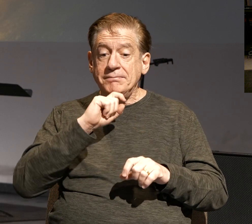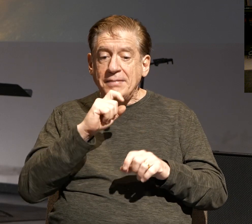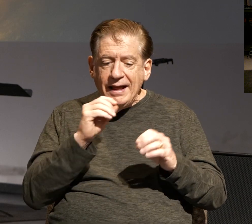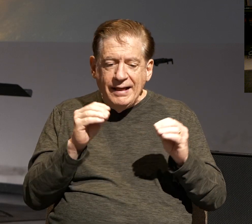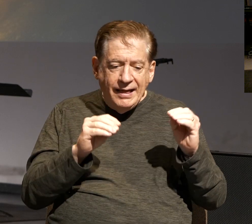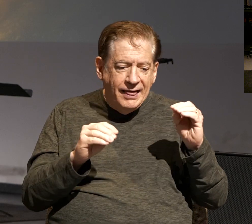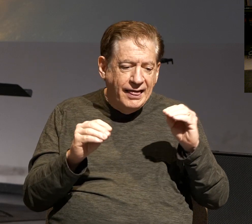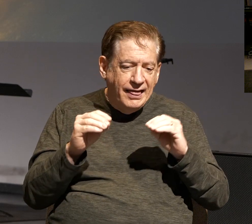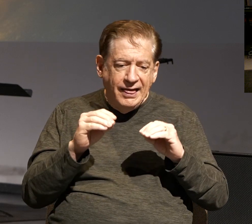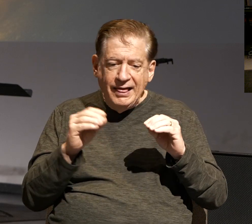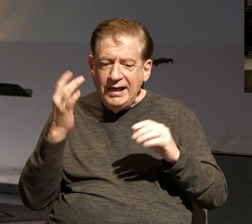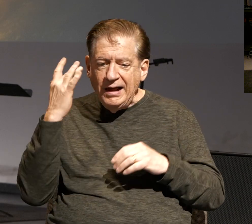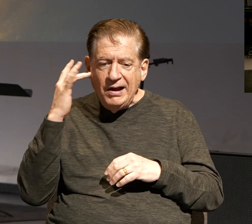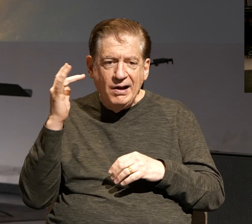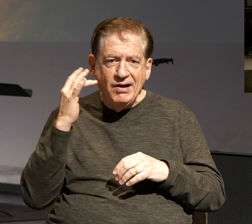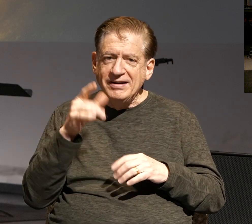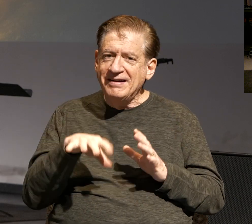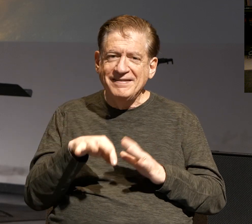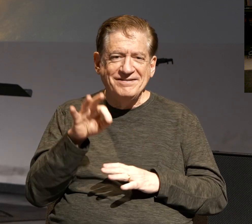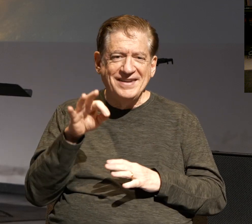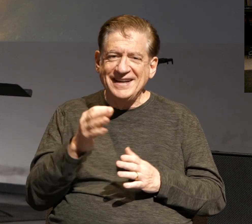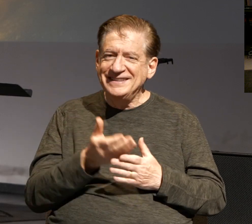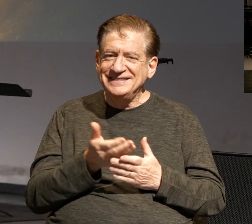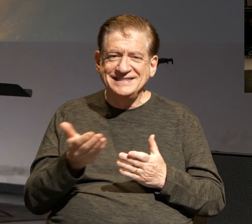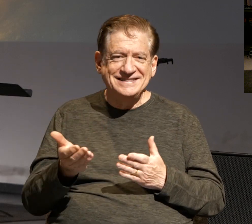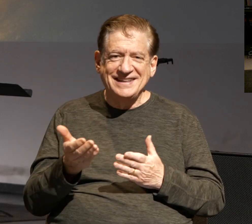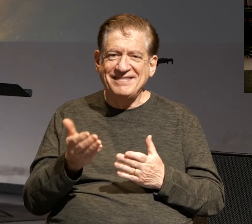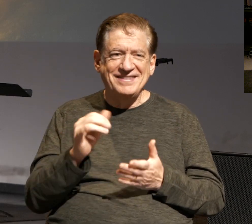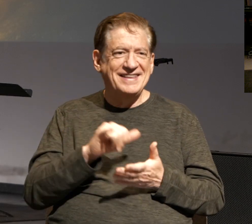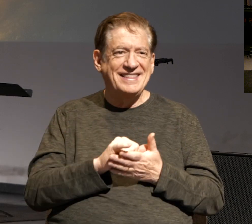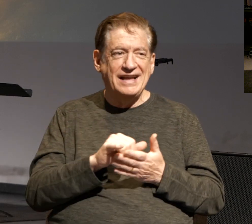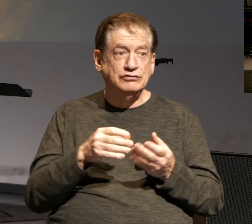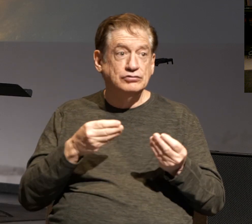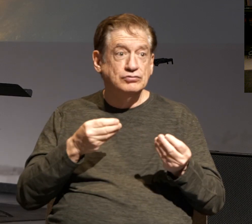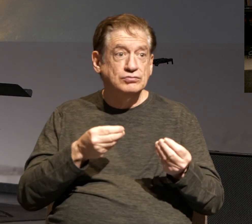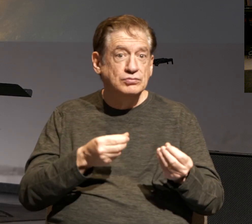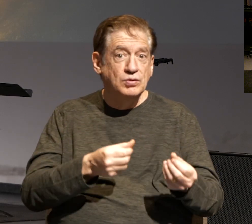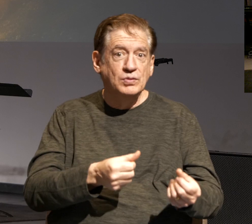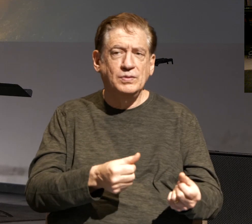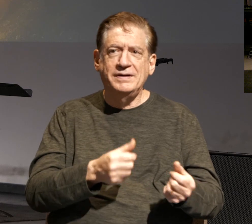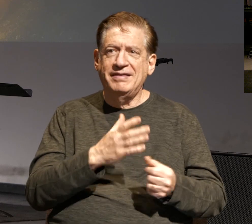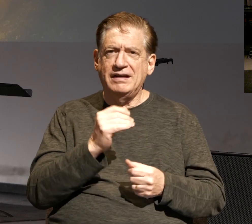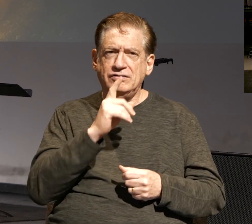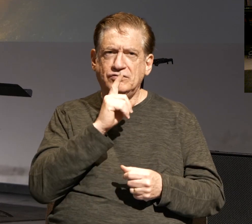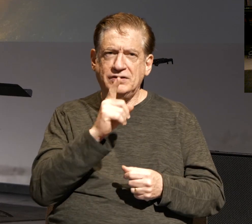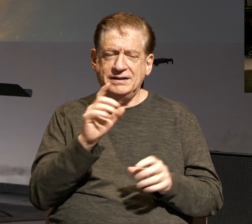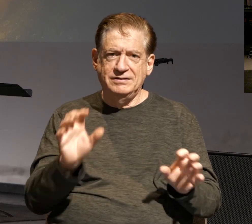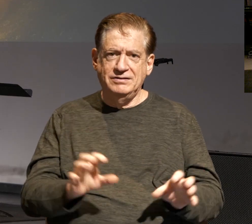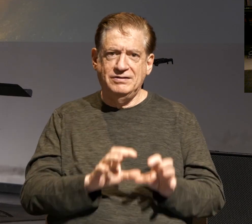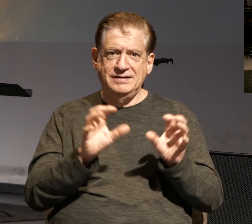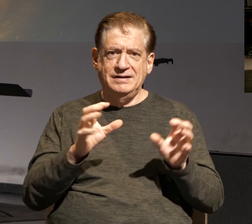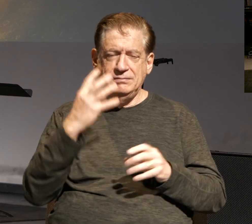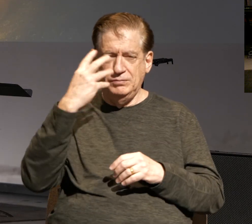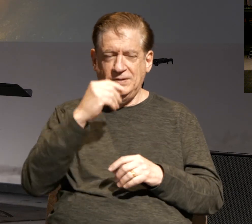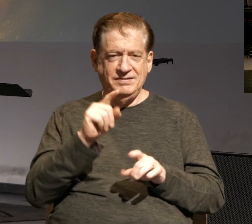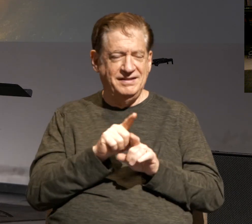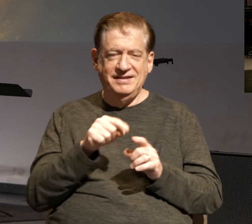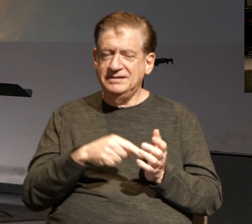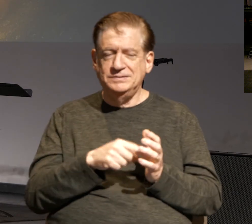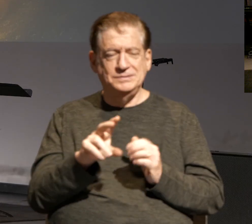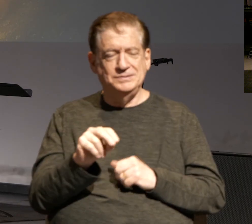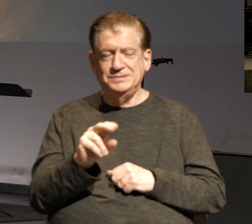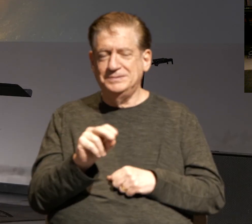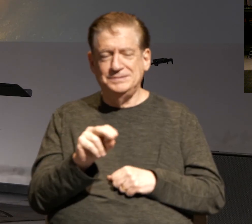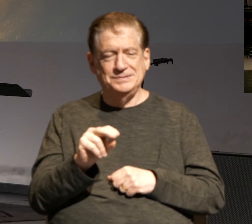gold, and you're not going to find stuff that's smooth and really ornate and beautiful like this. No.